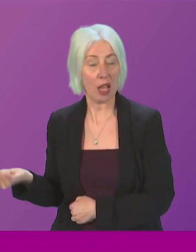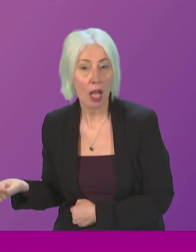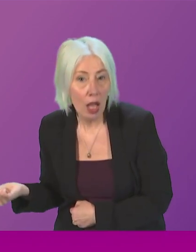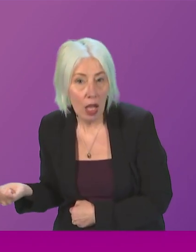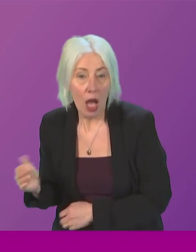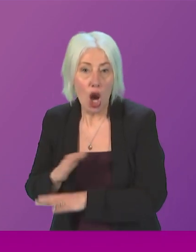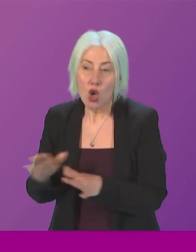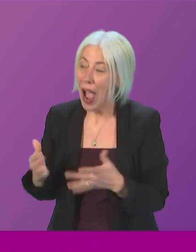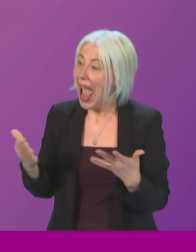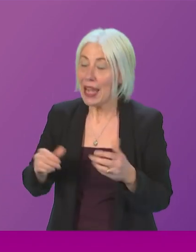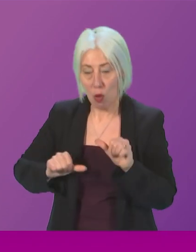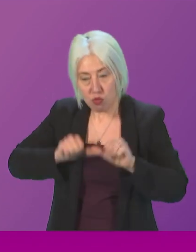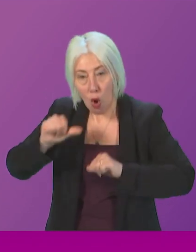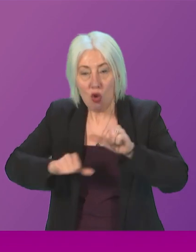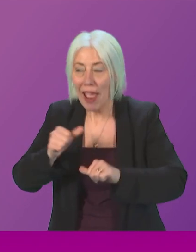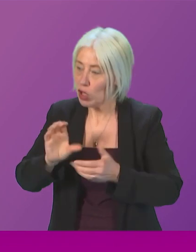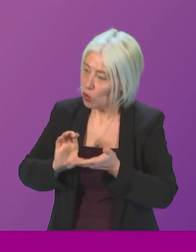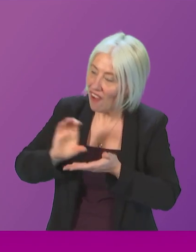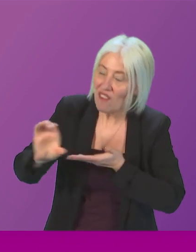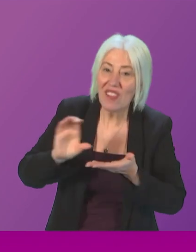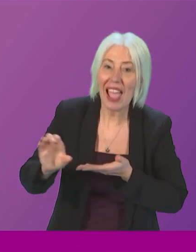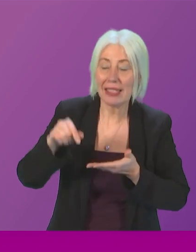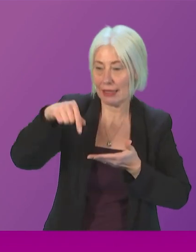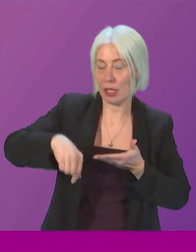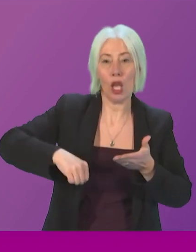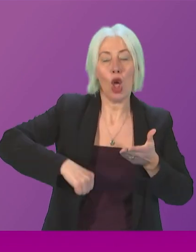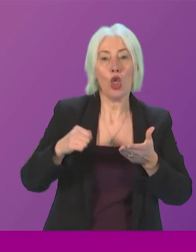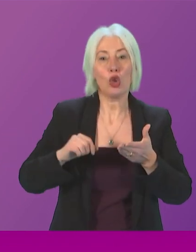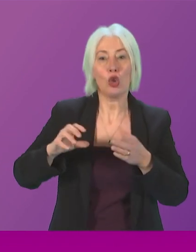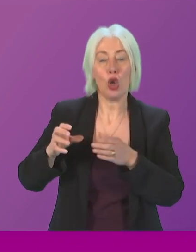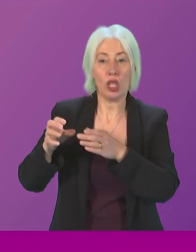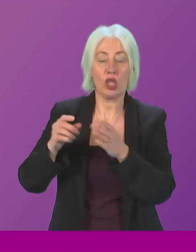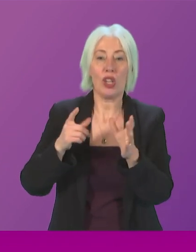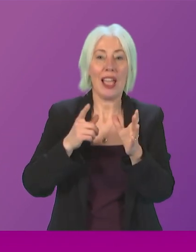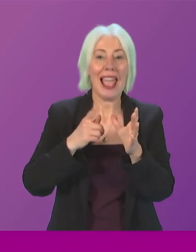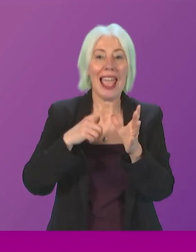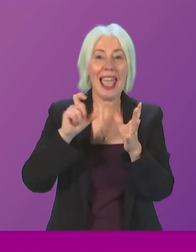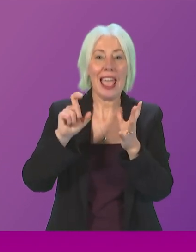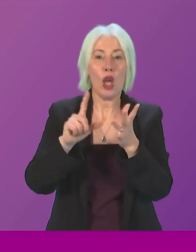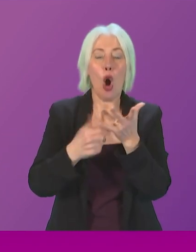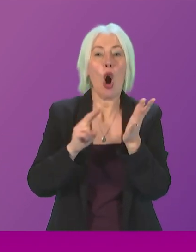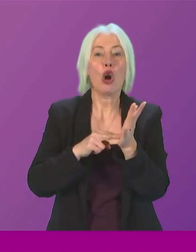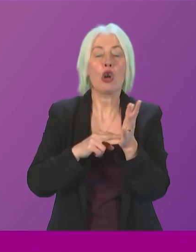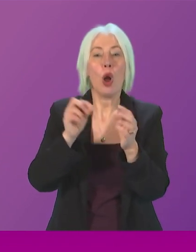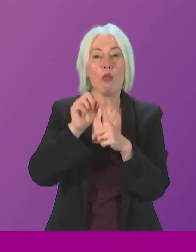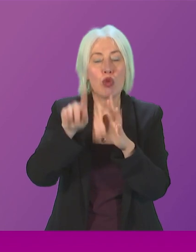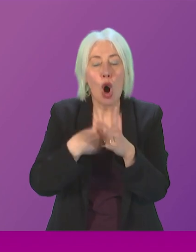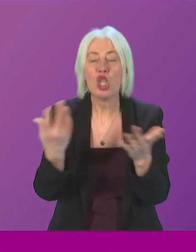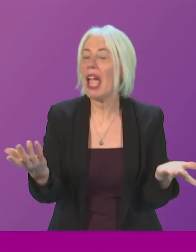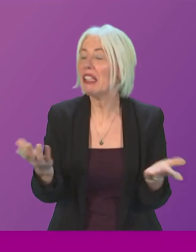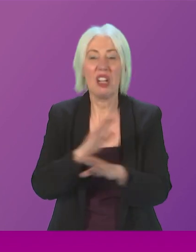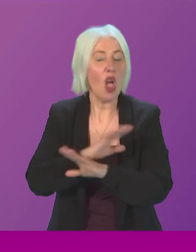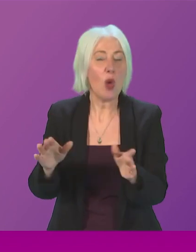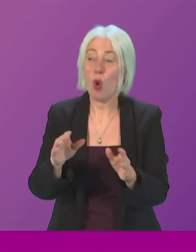make any meaningful progress on investment in the Scottish Cluster or indeed on the Acorn Project in particular complete and utter